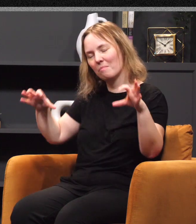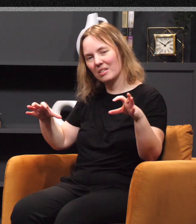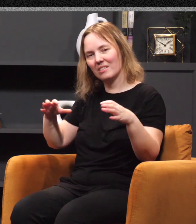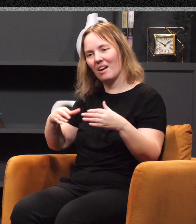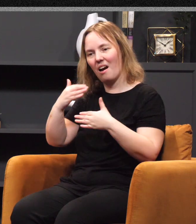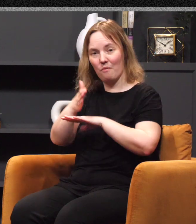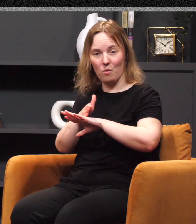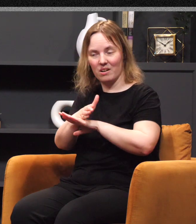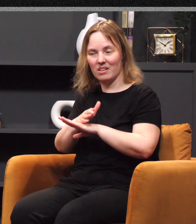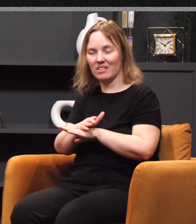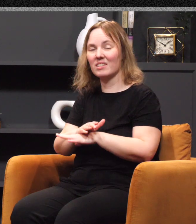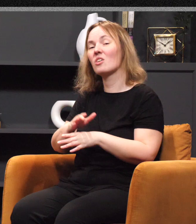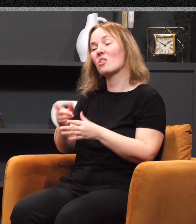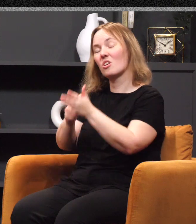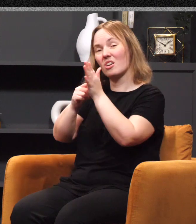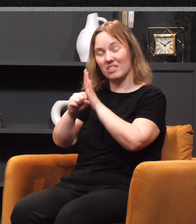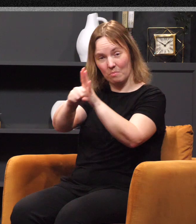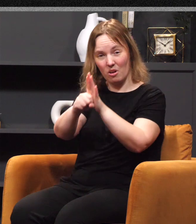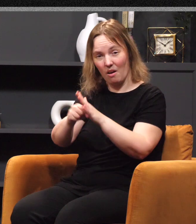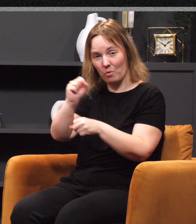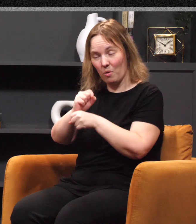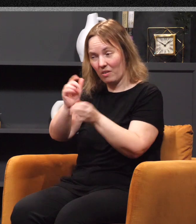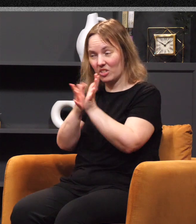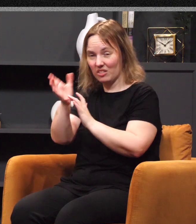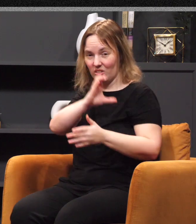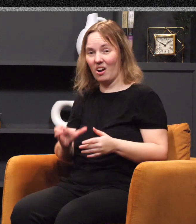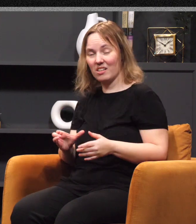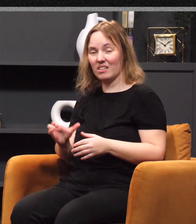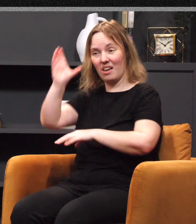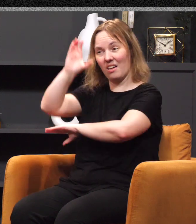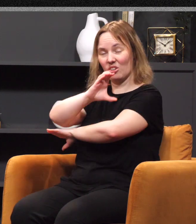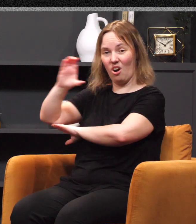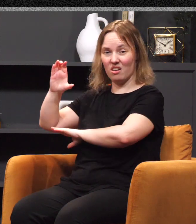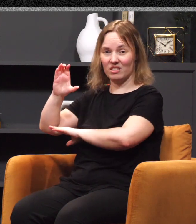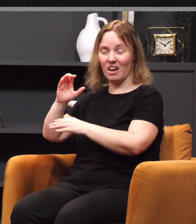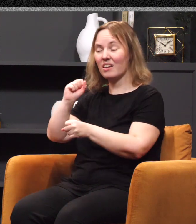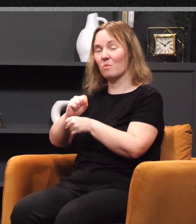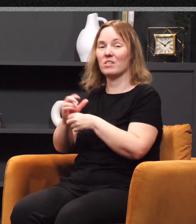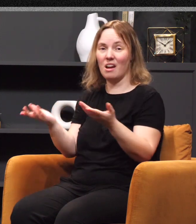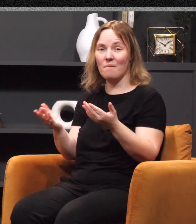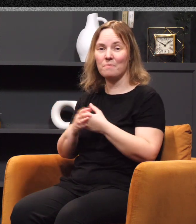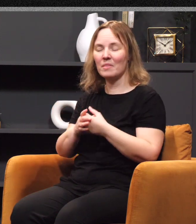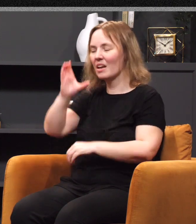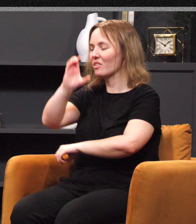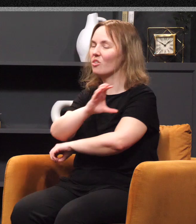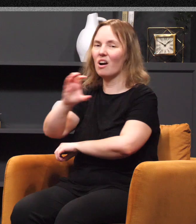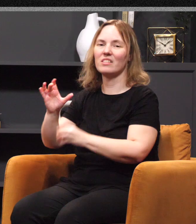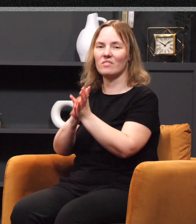representative of the work of Jesus Christ through his cross. At the cross of Jesus Christ, there was never in human